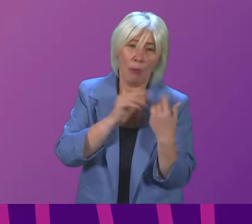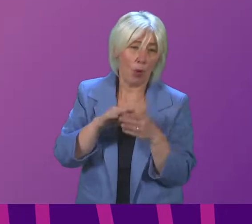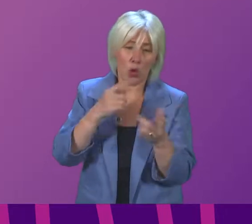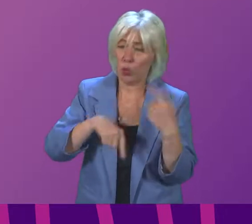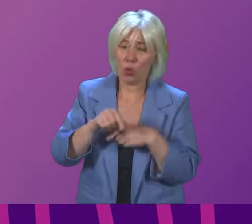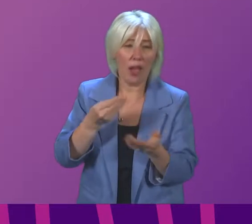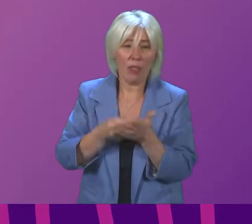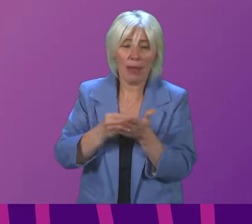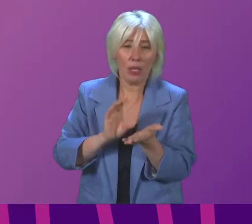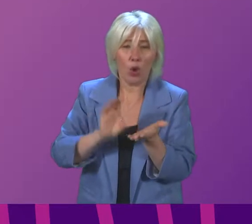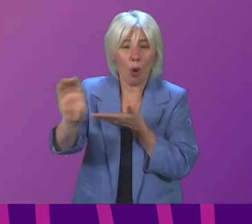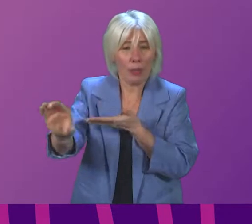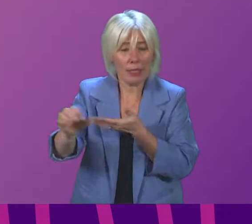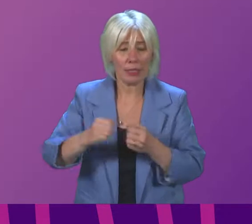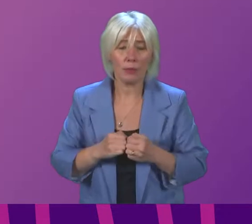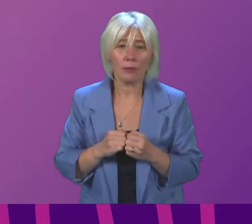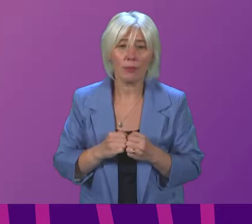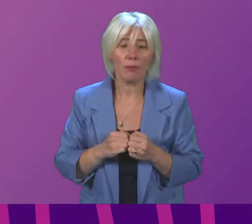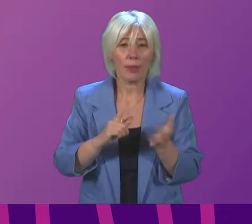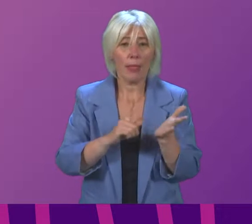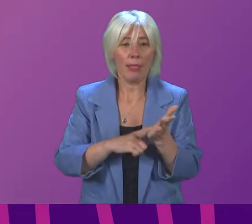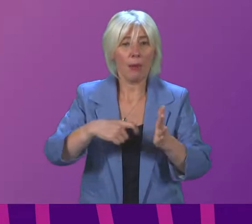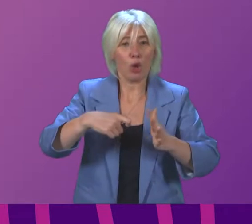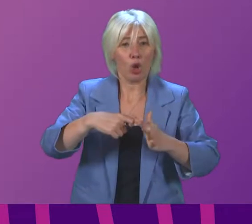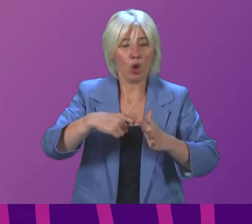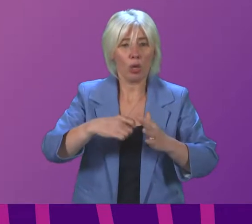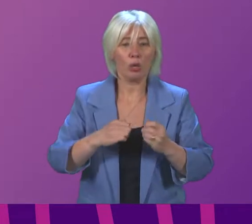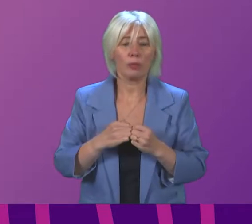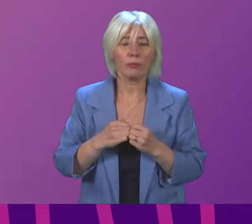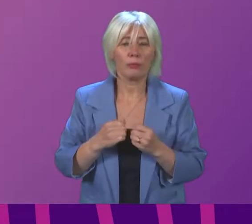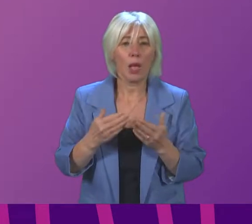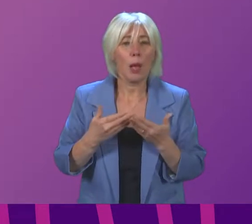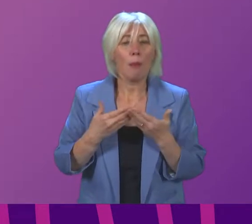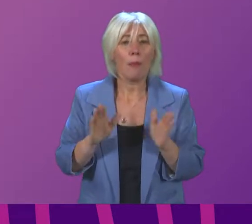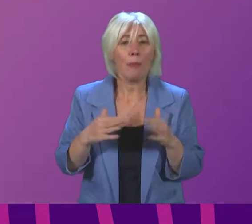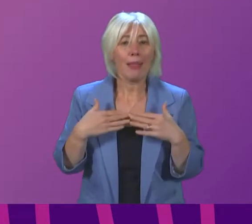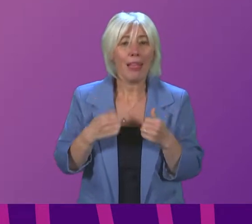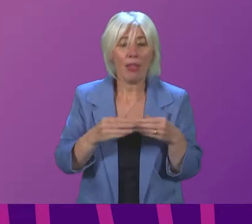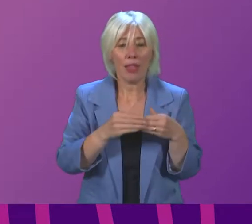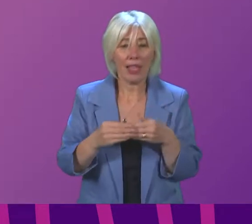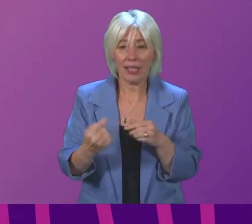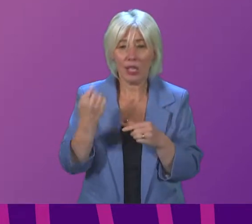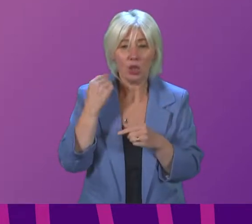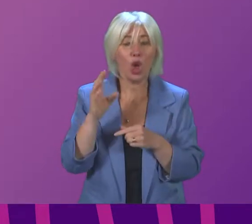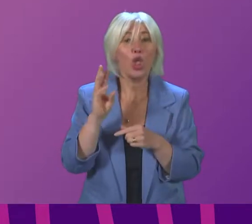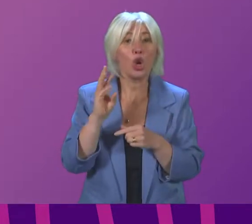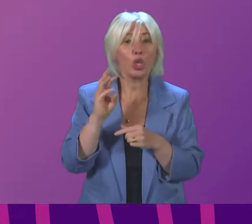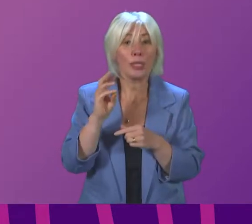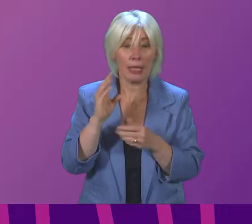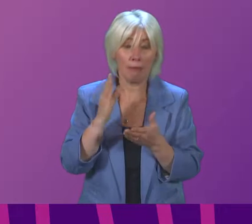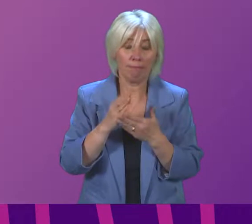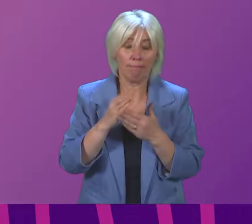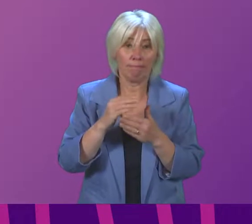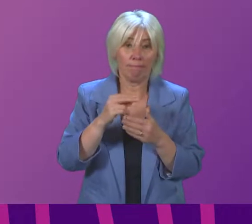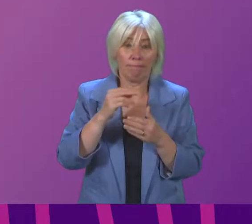Liam Kerr to be followed by Willie Coffey Thank you the public health guidance on Thursday took many businesses especially those in hospitality